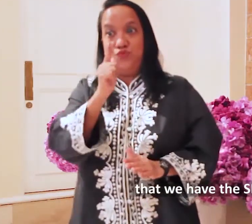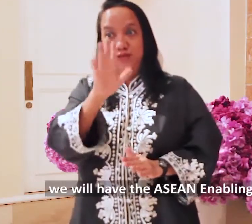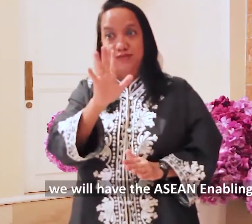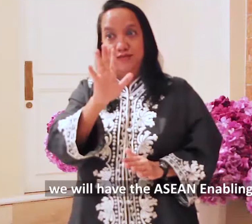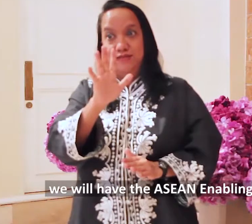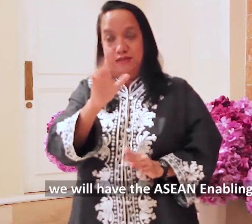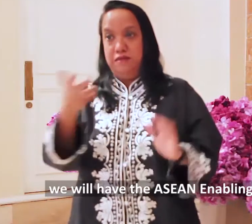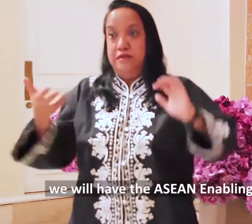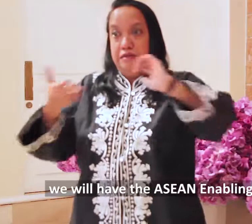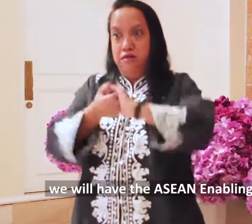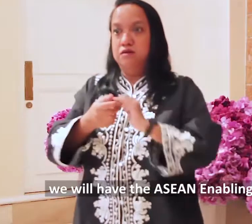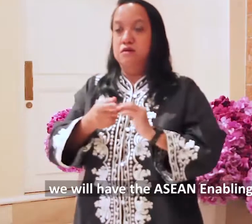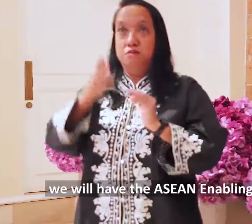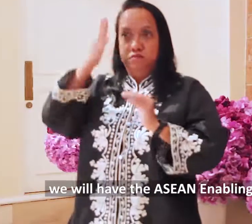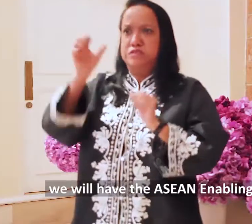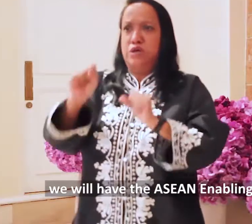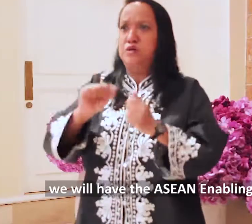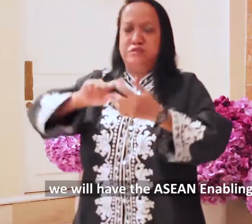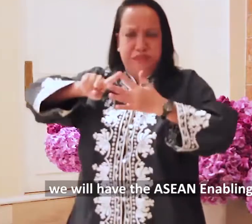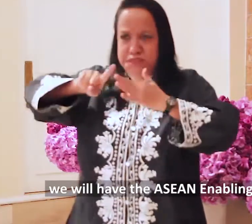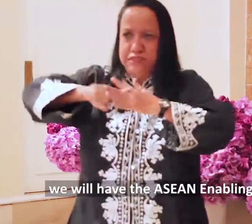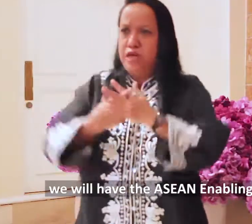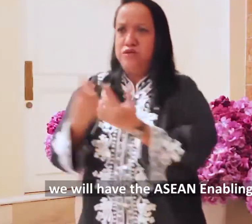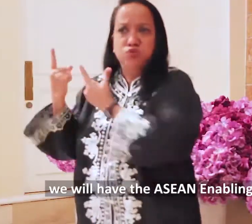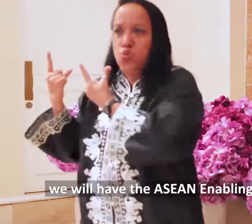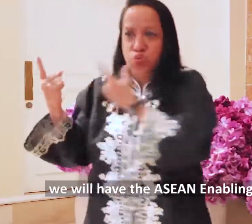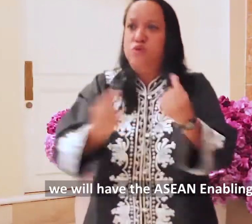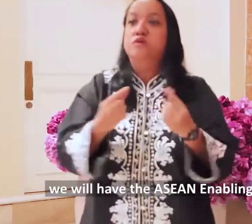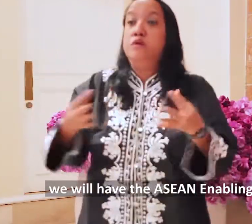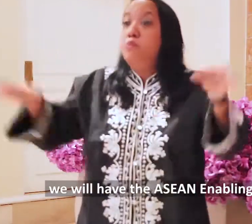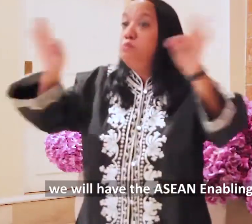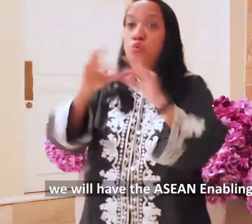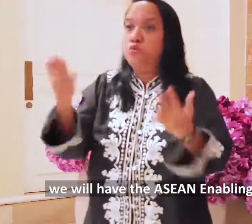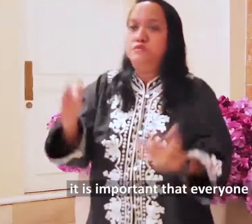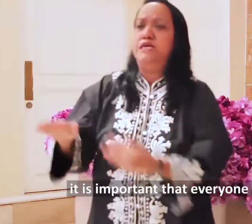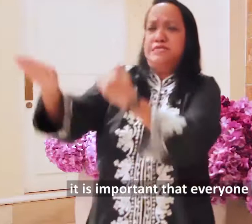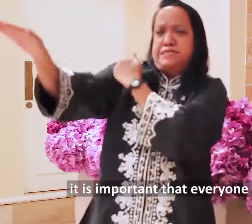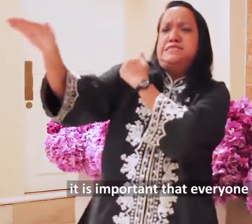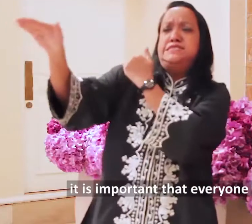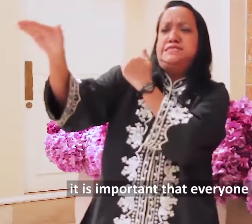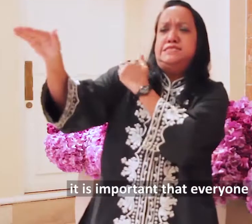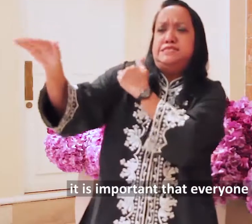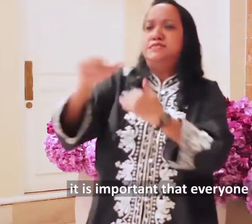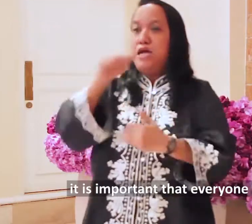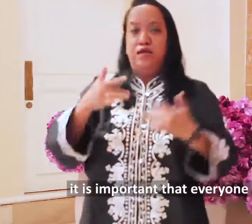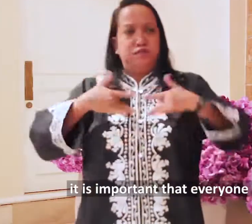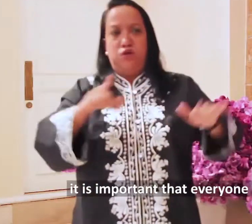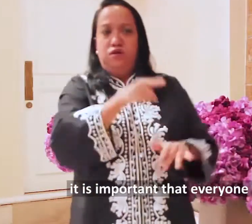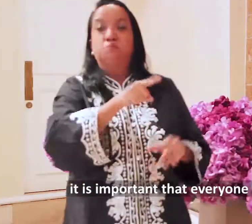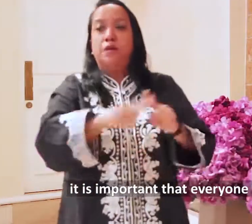We of course, the purpose the Master Plan for 2025. It's important that everyone is accountable.